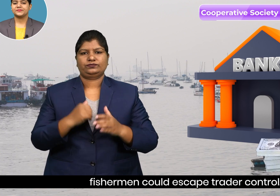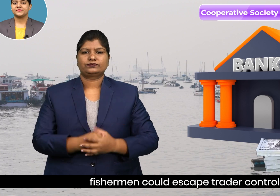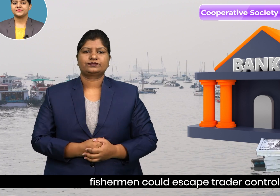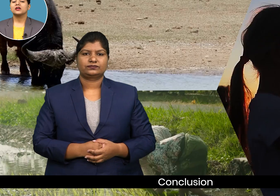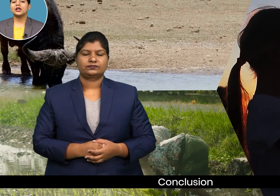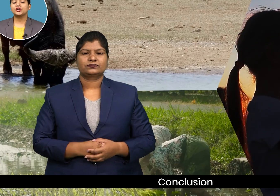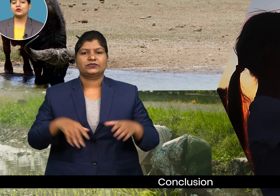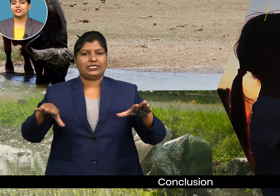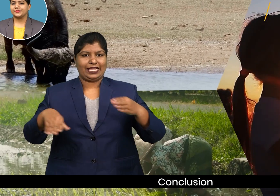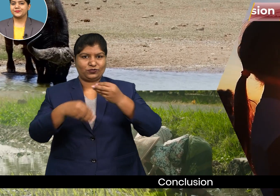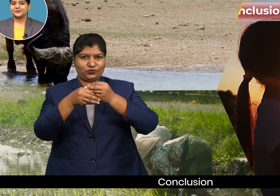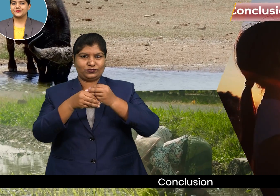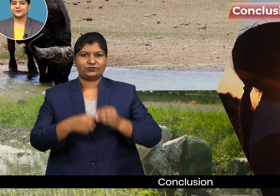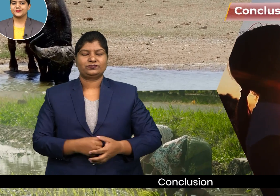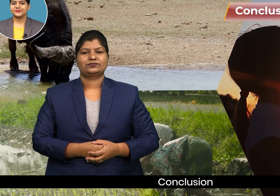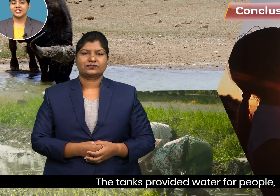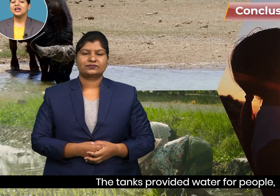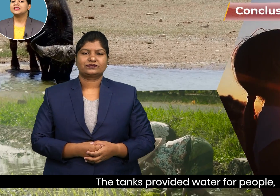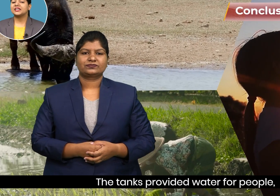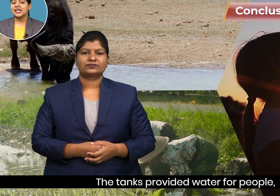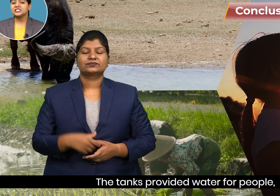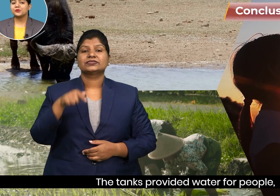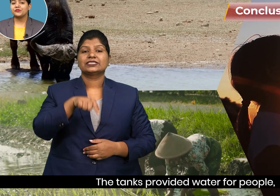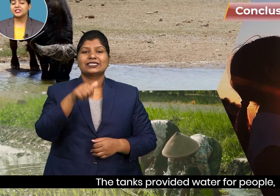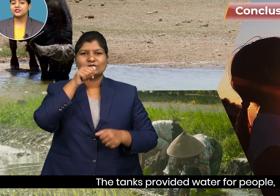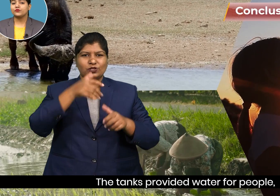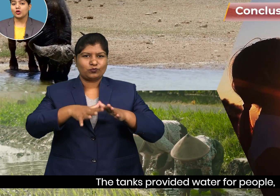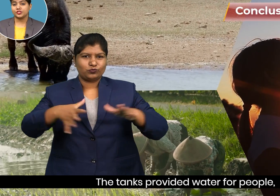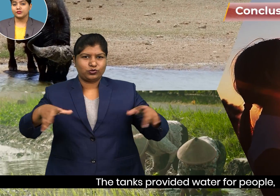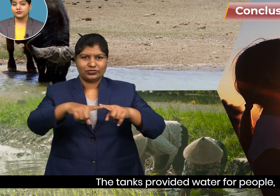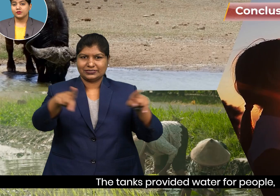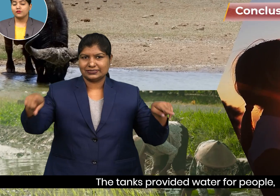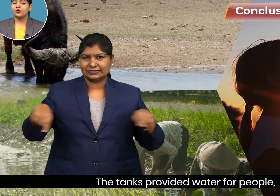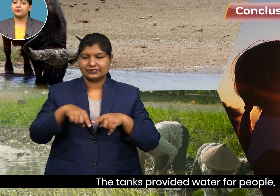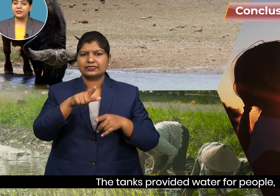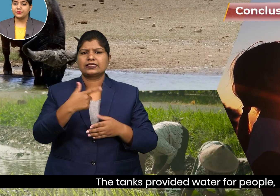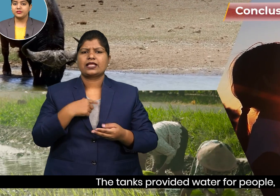Conclusion. The tanks provided water for people,